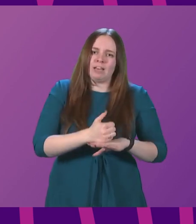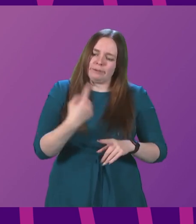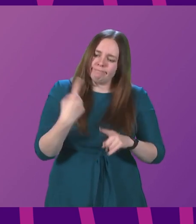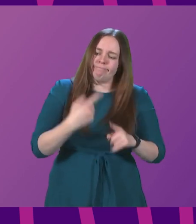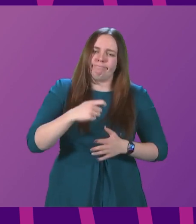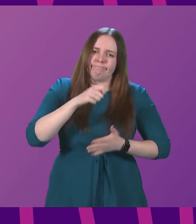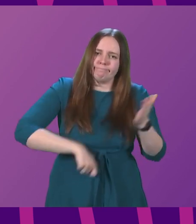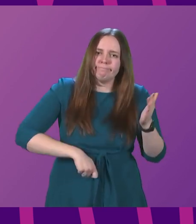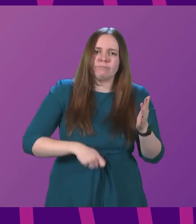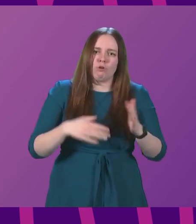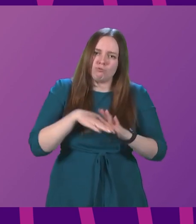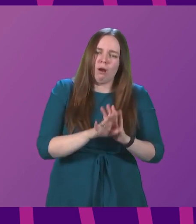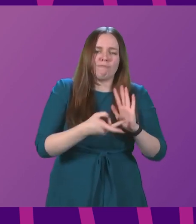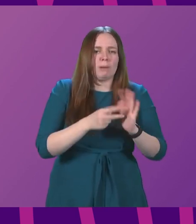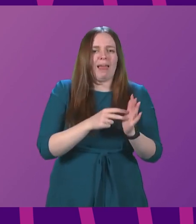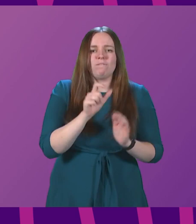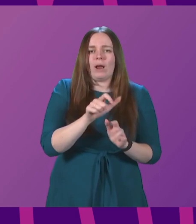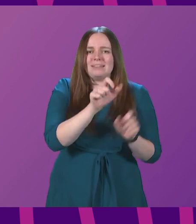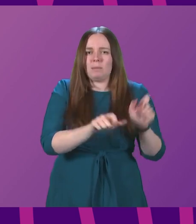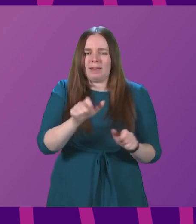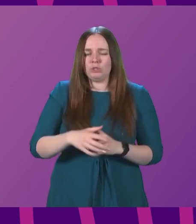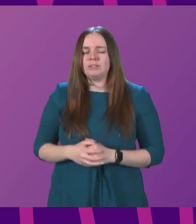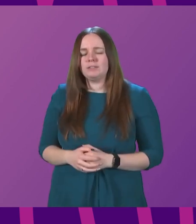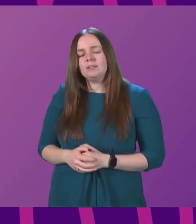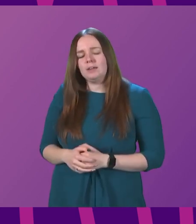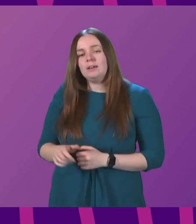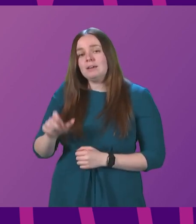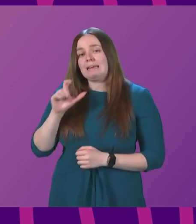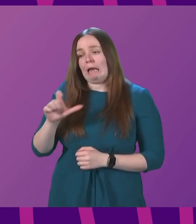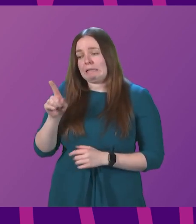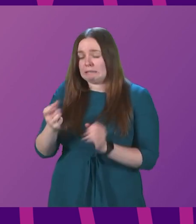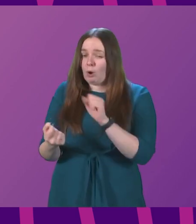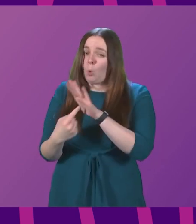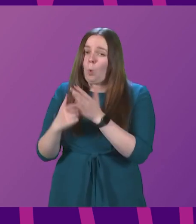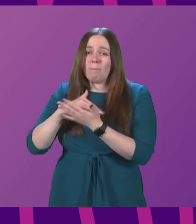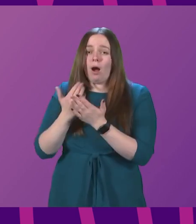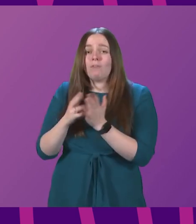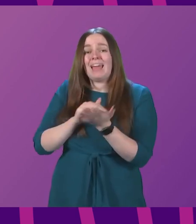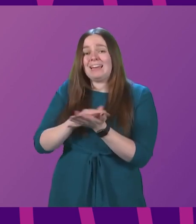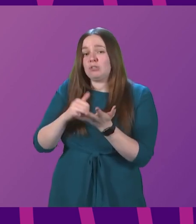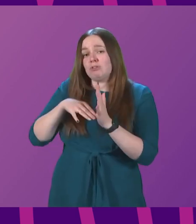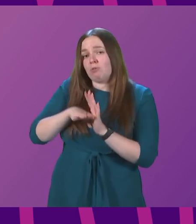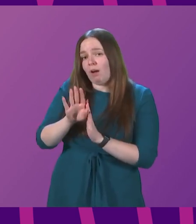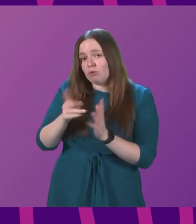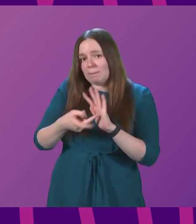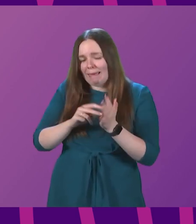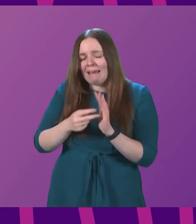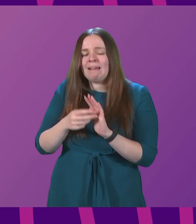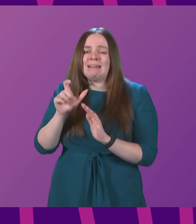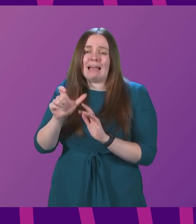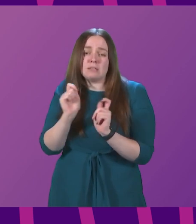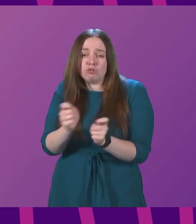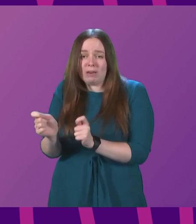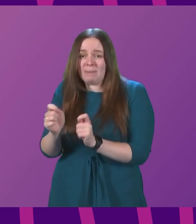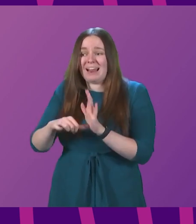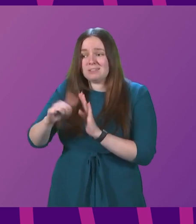services? First Minister. Prime cancer is a core part of the NHS recovery plan. Cancer treatment and cancer surgery will